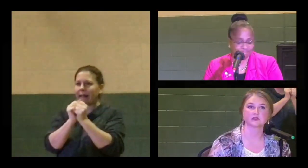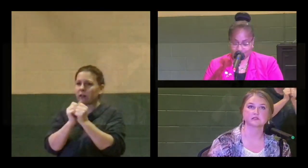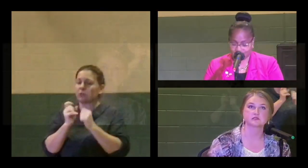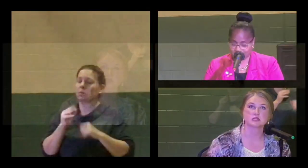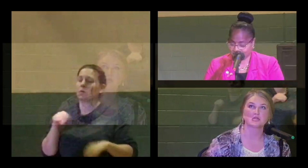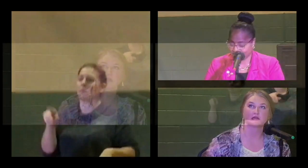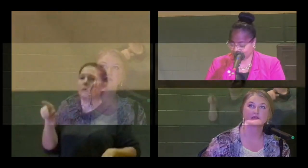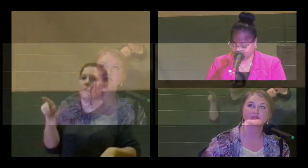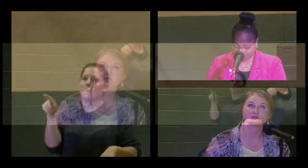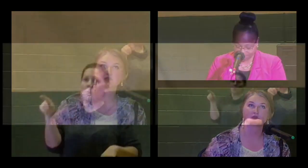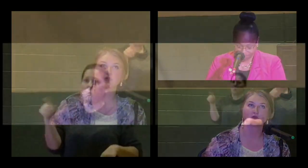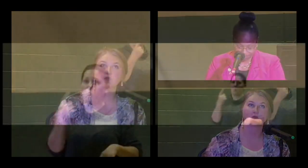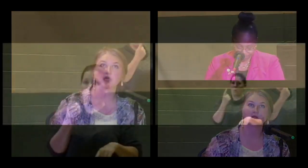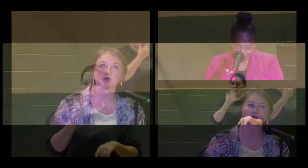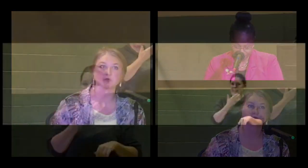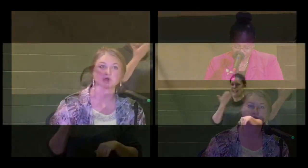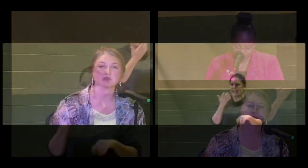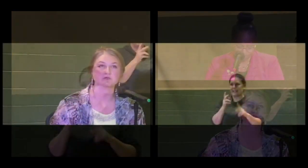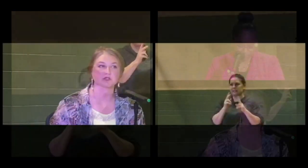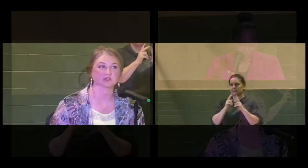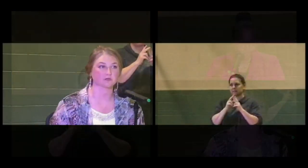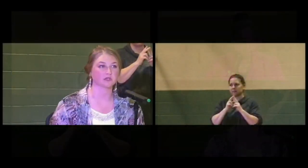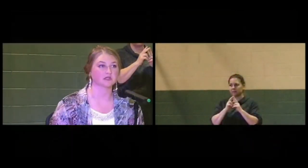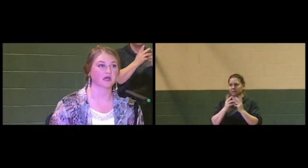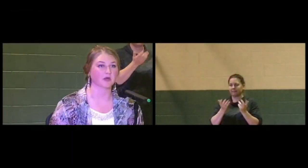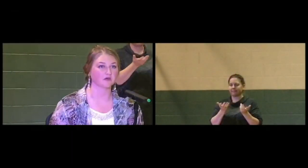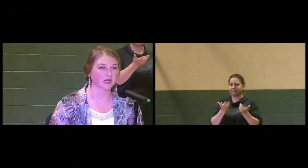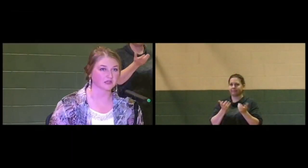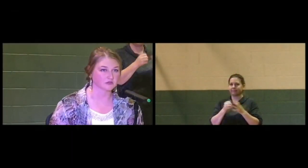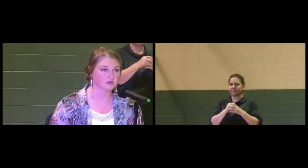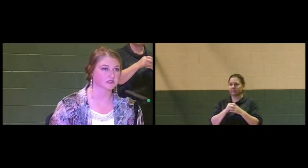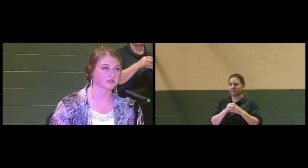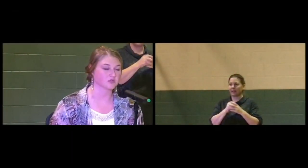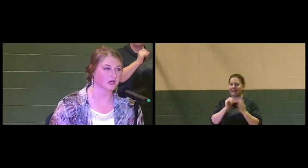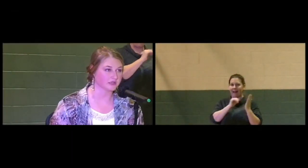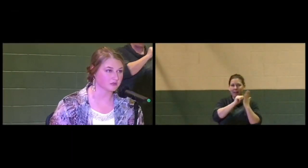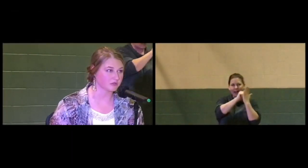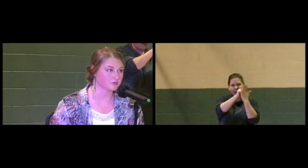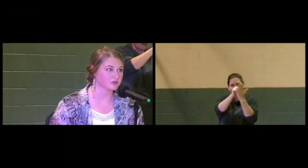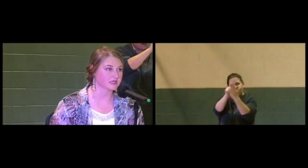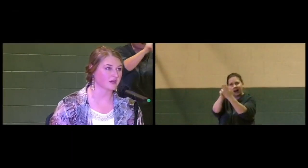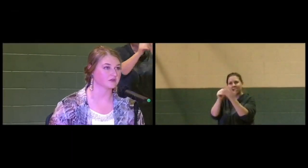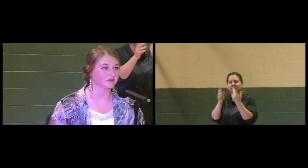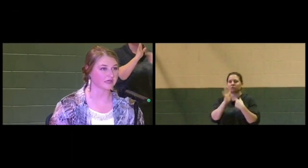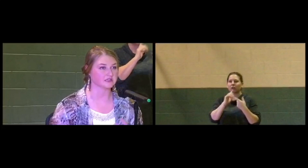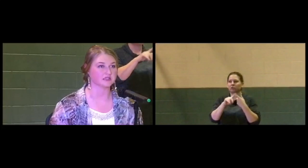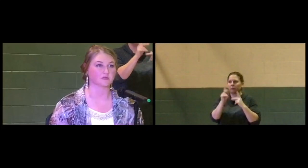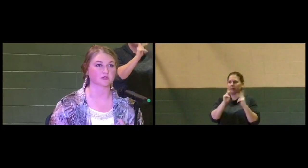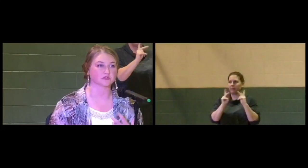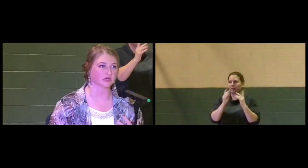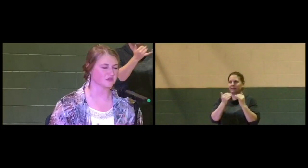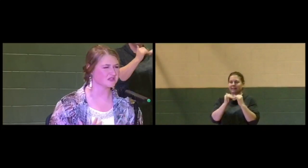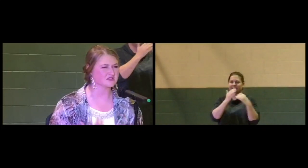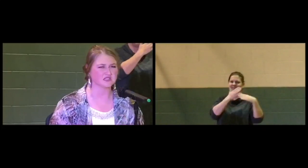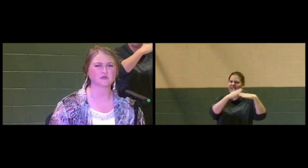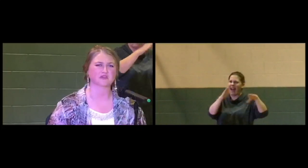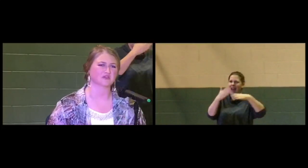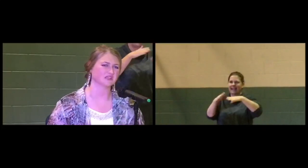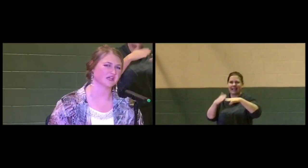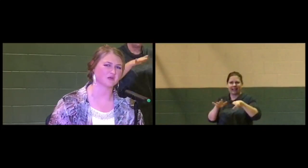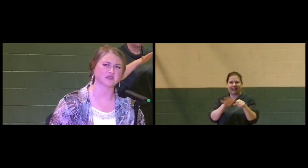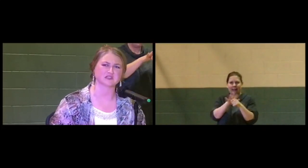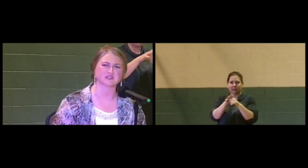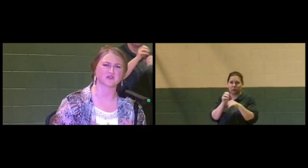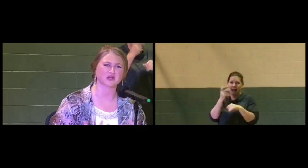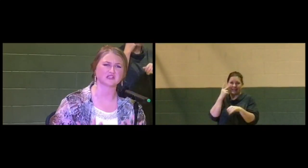one of the things that is so palpable, especially when I'm out knocking doors and I'm talking to people, is how divided the neighborhoods are. And you can see where